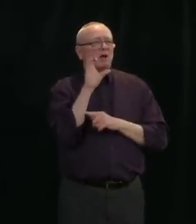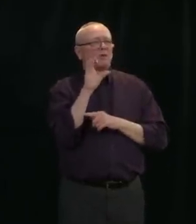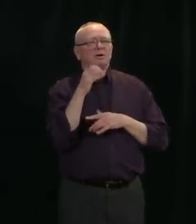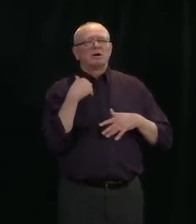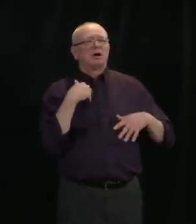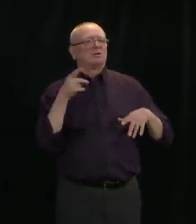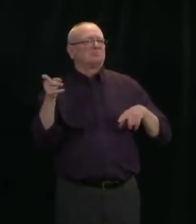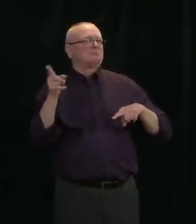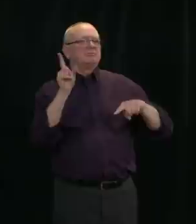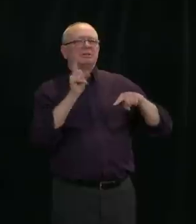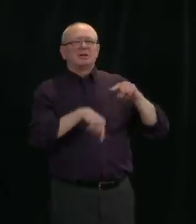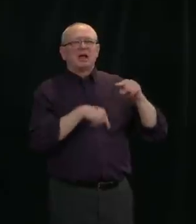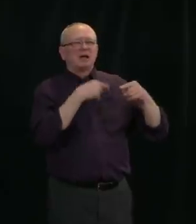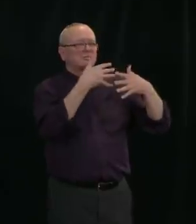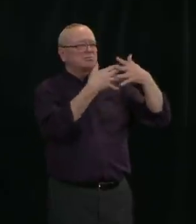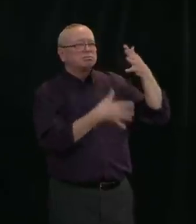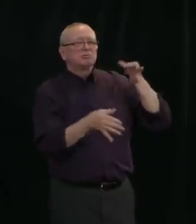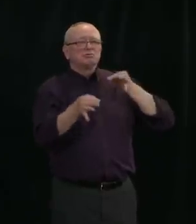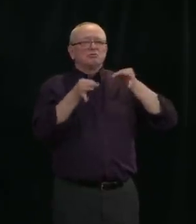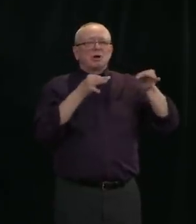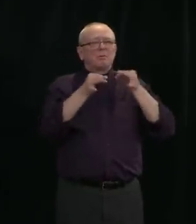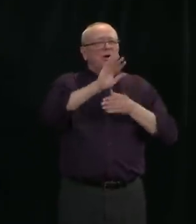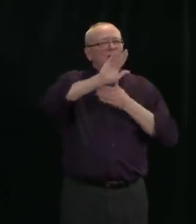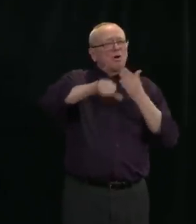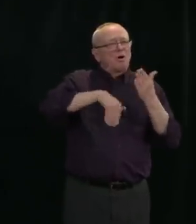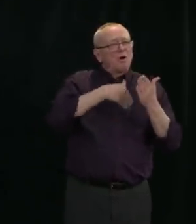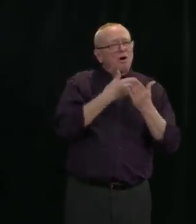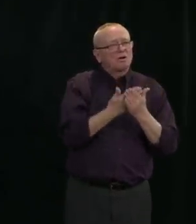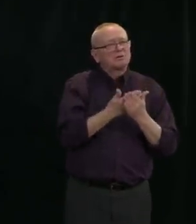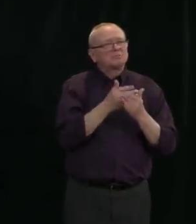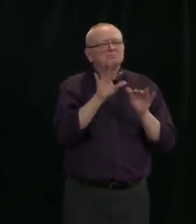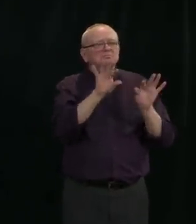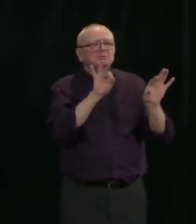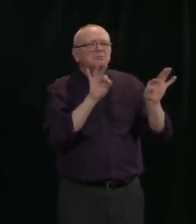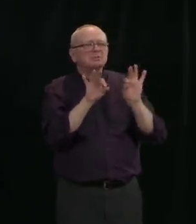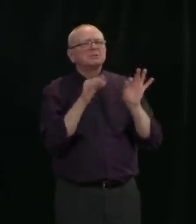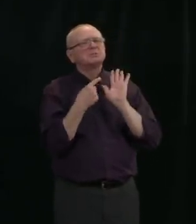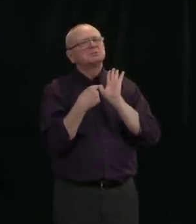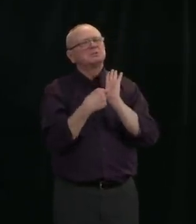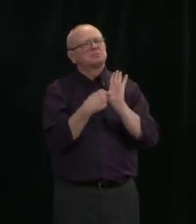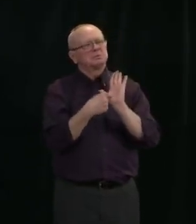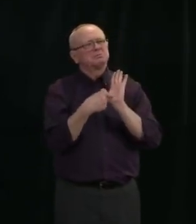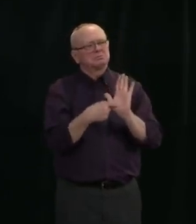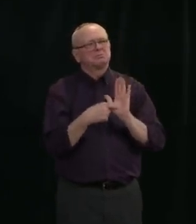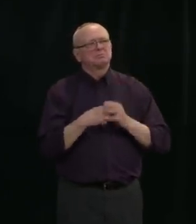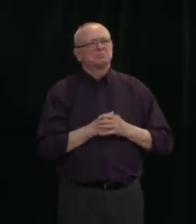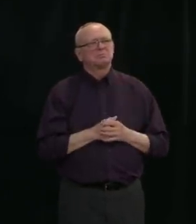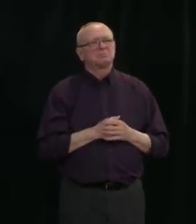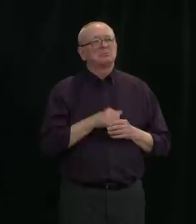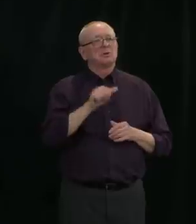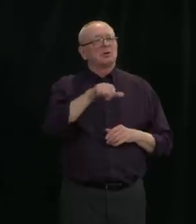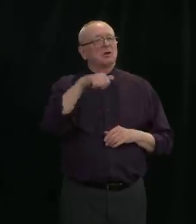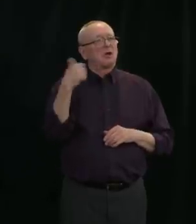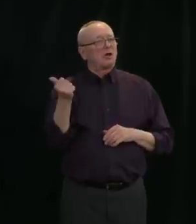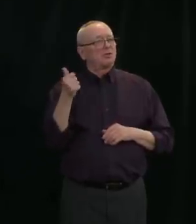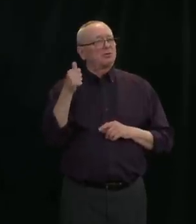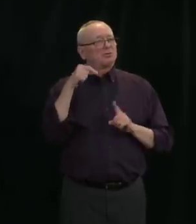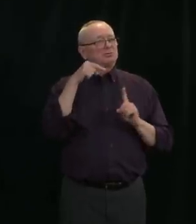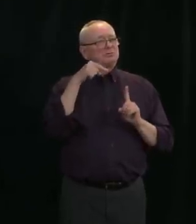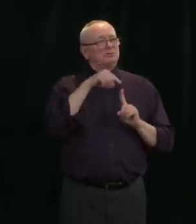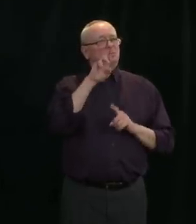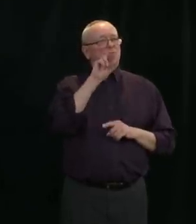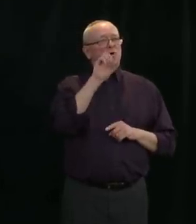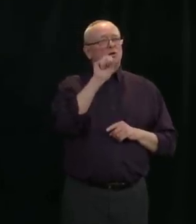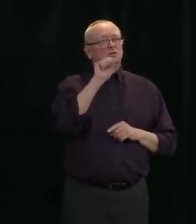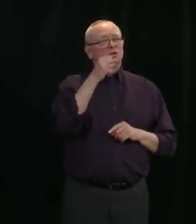give you a couple more. The Ross Haven Bible Camp has offered their supply of more than 400 N95 masks that